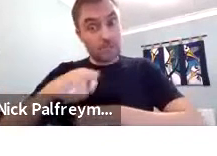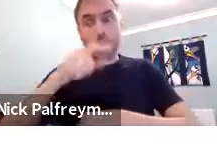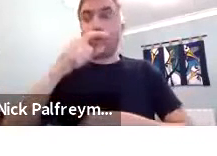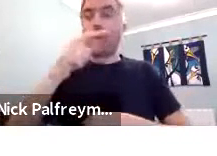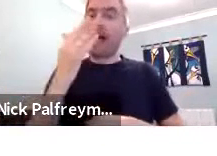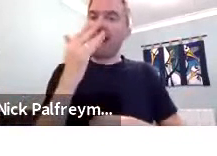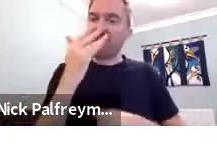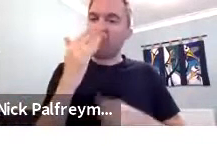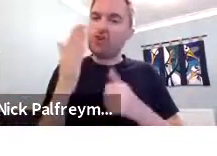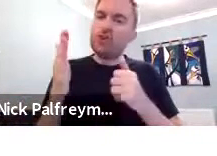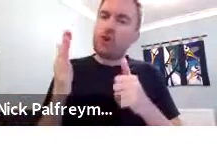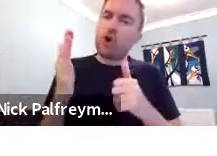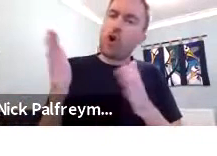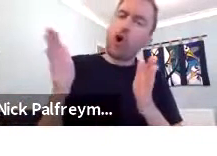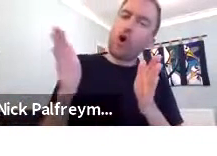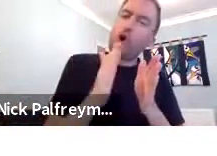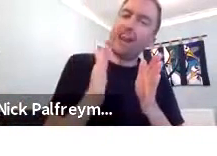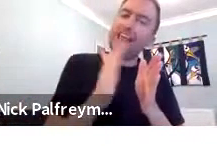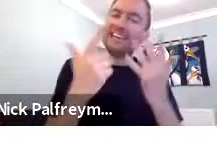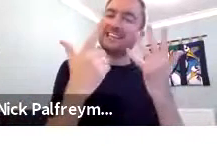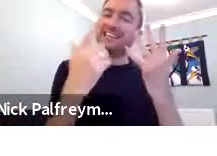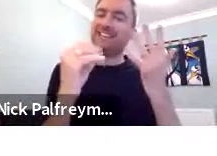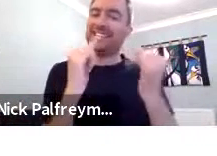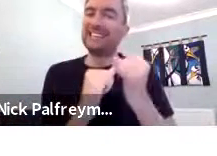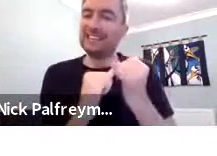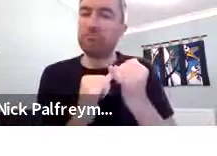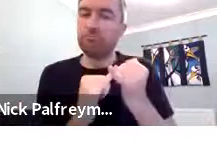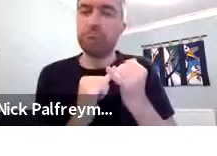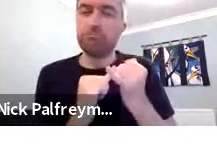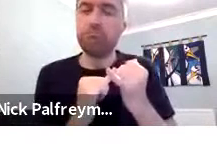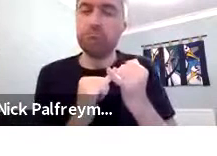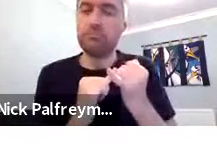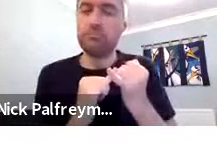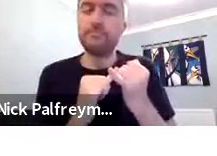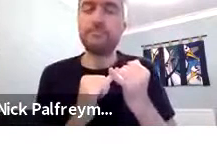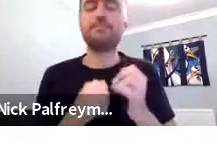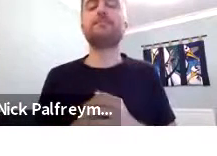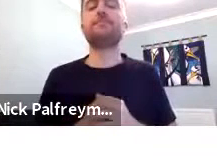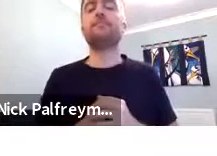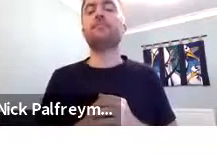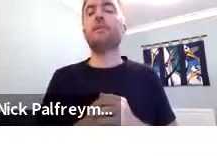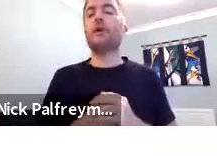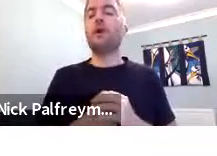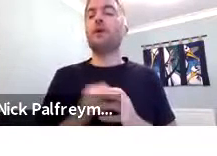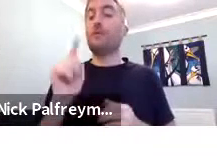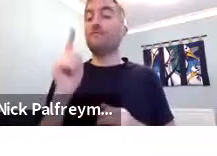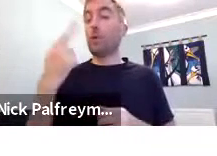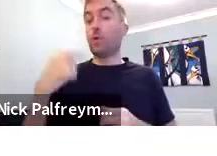And at that time of filming, I think she, this lady was in her early 70s.